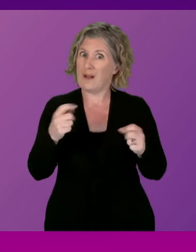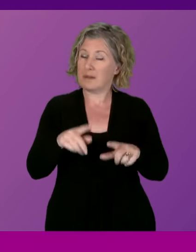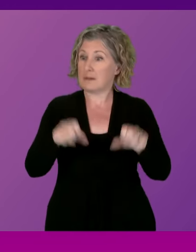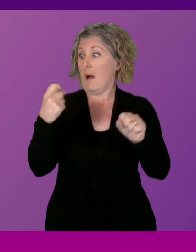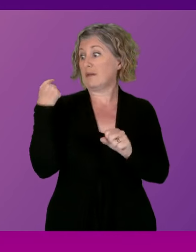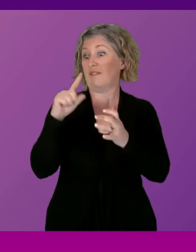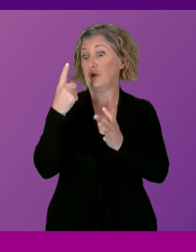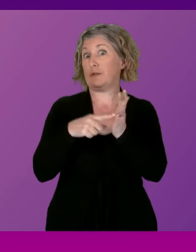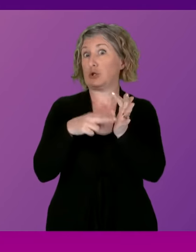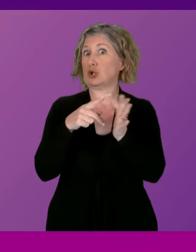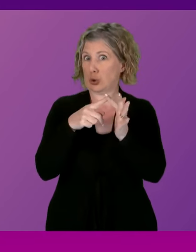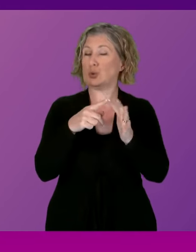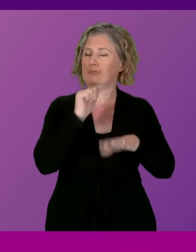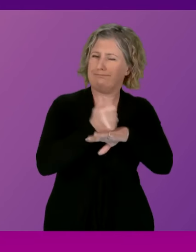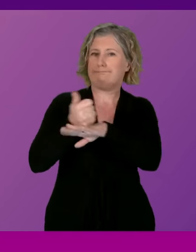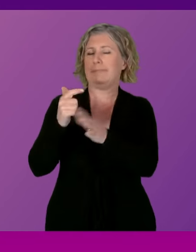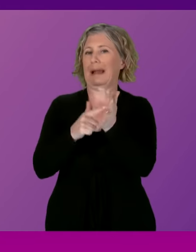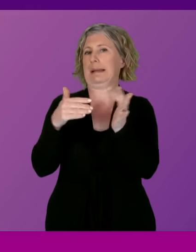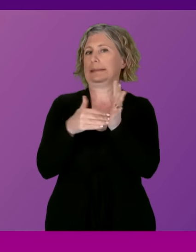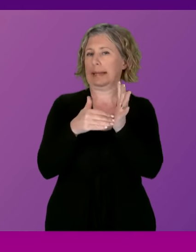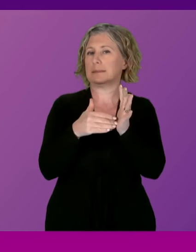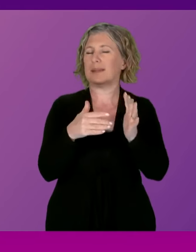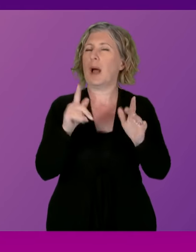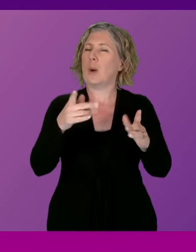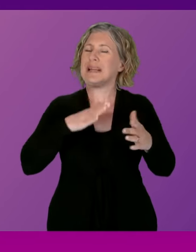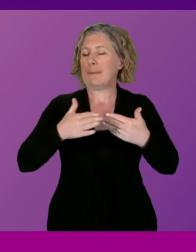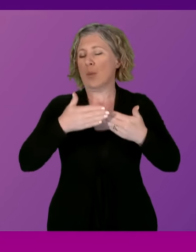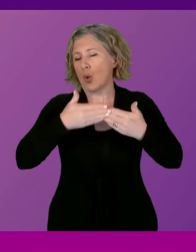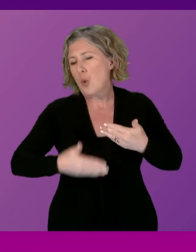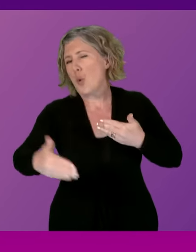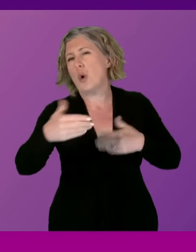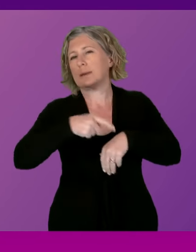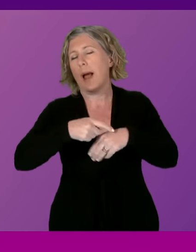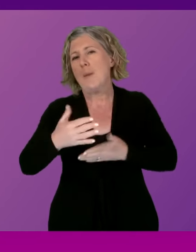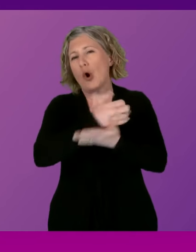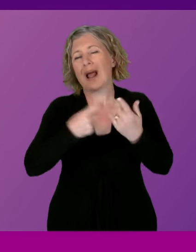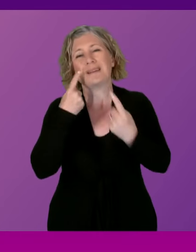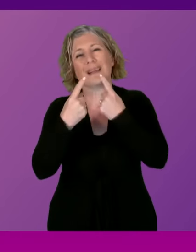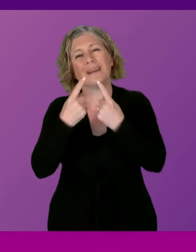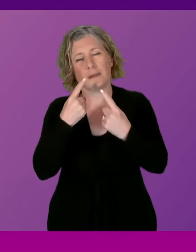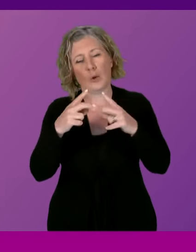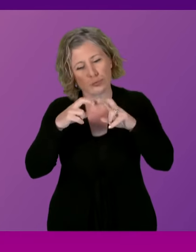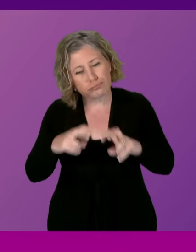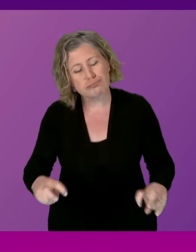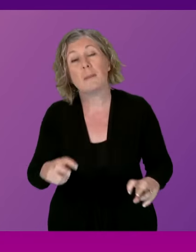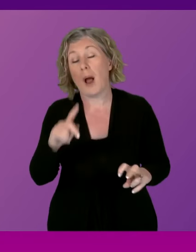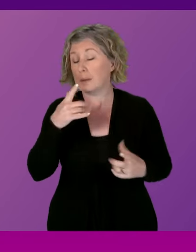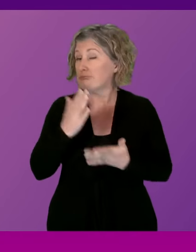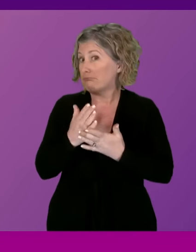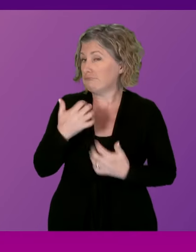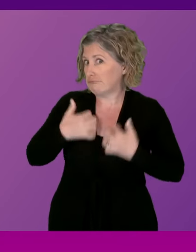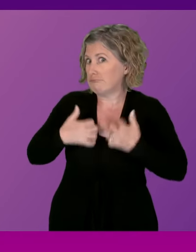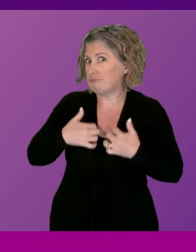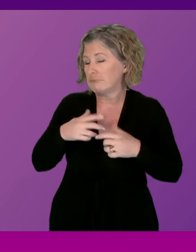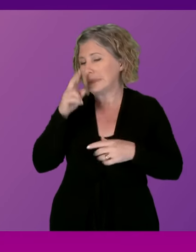1st June 2023. This is because the data needs to be collected over an appropriate period and analysed. However, we do look forward to